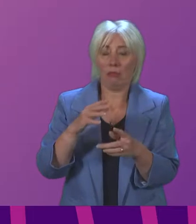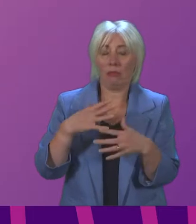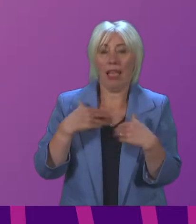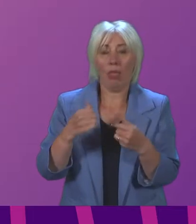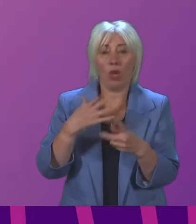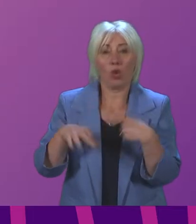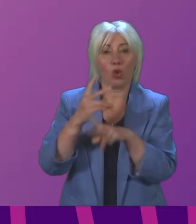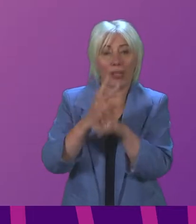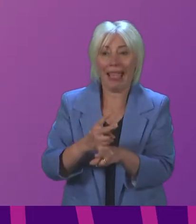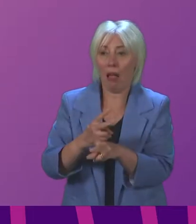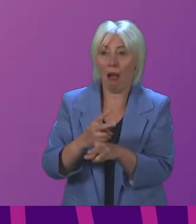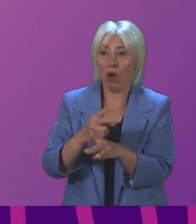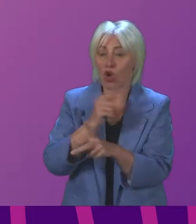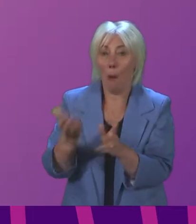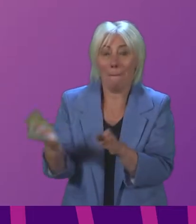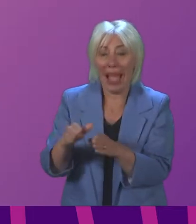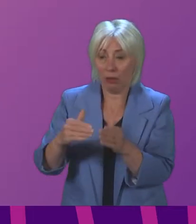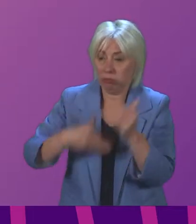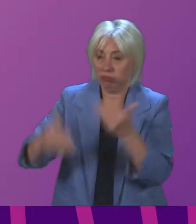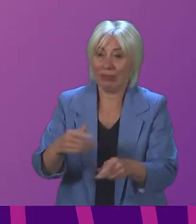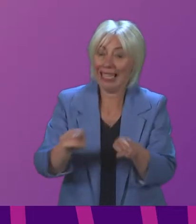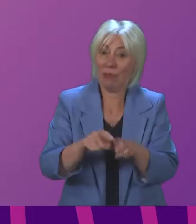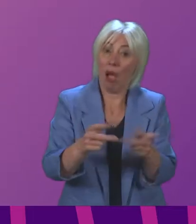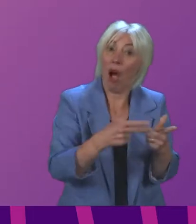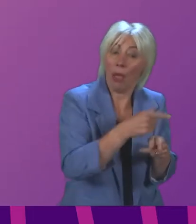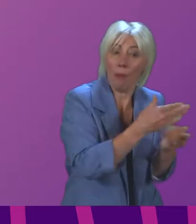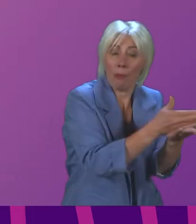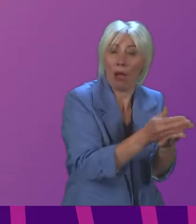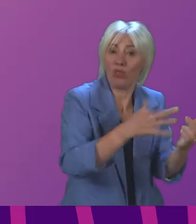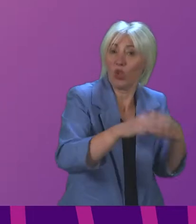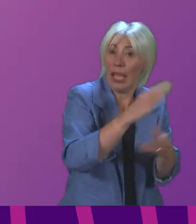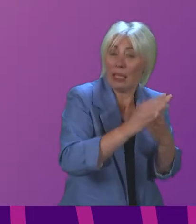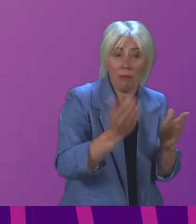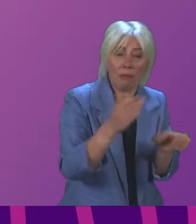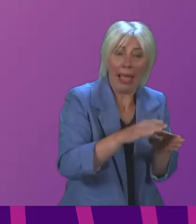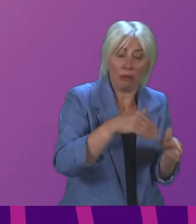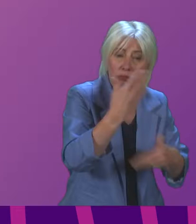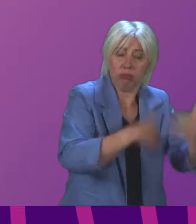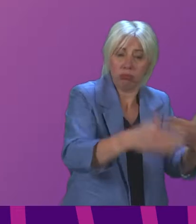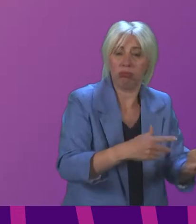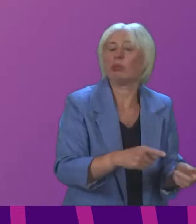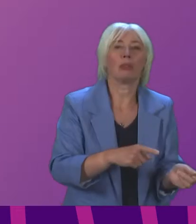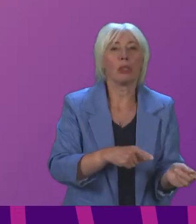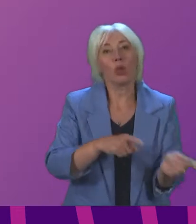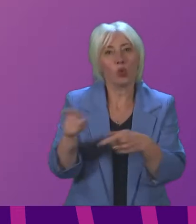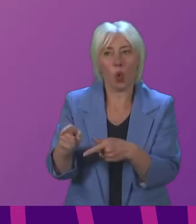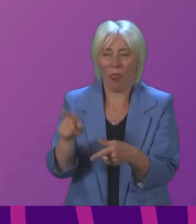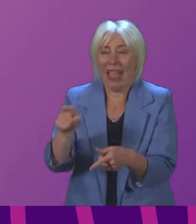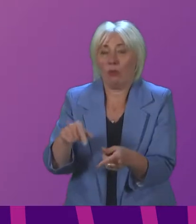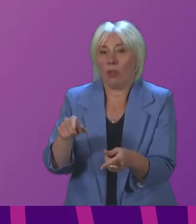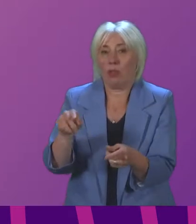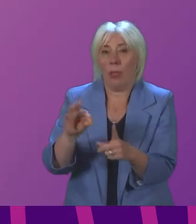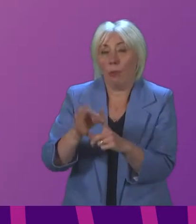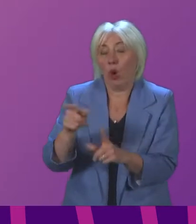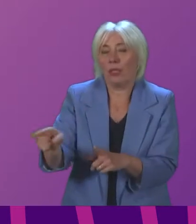of the society are I think that is the point that they were making at that Deputy Prime Minister and I will you the time back Thank you President and